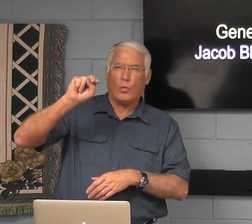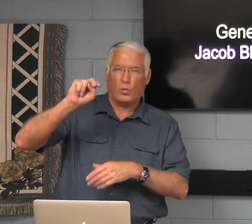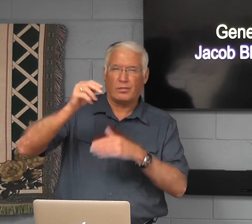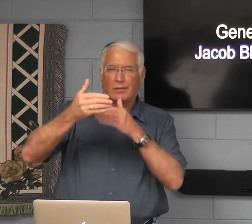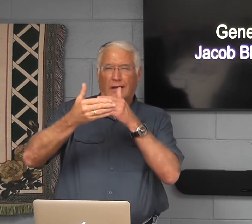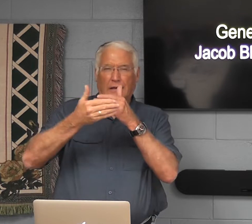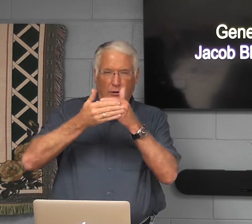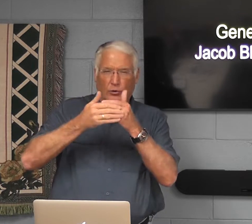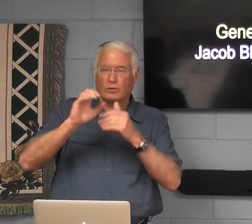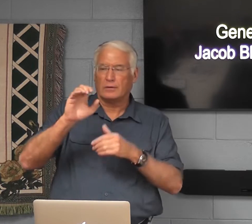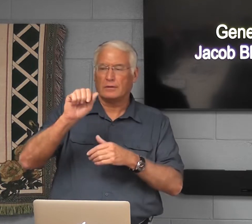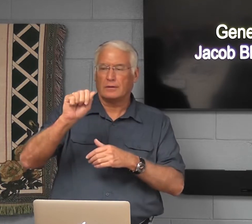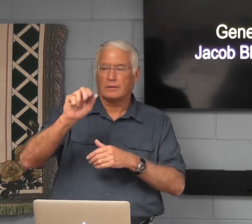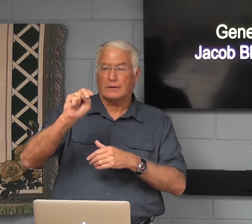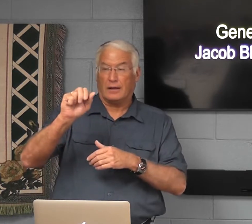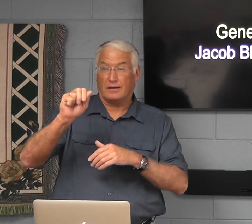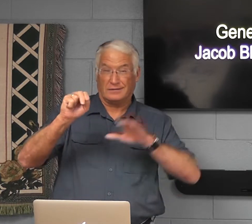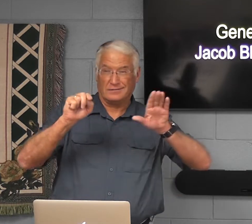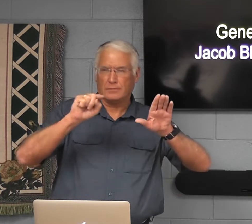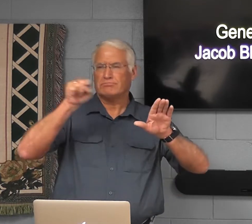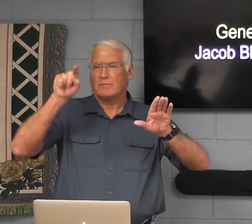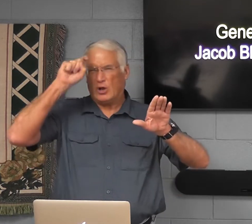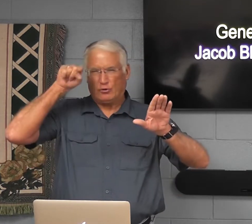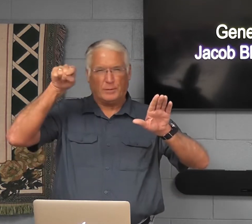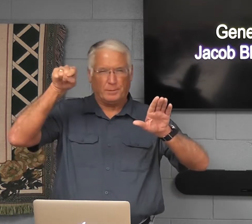it's a northern part near Ken,